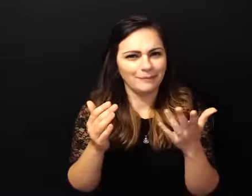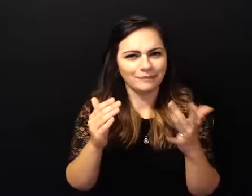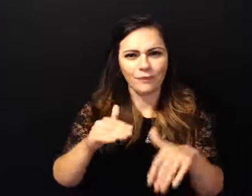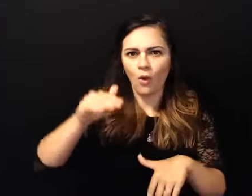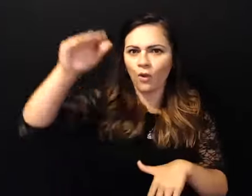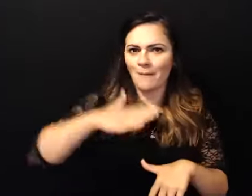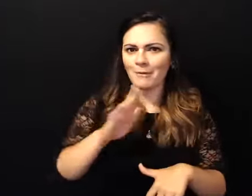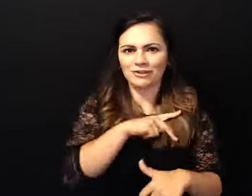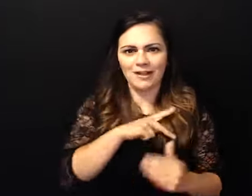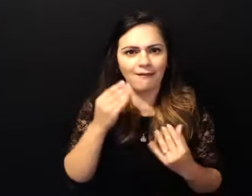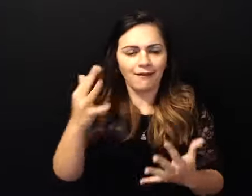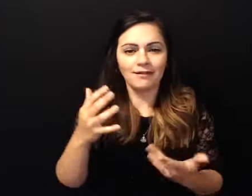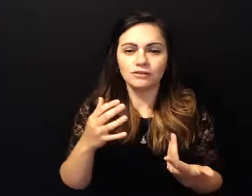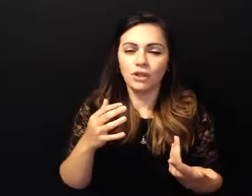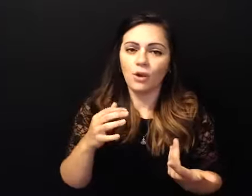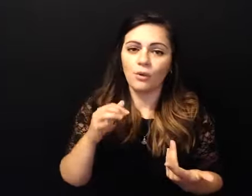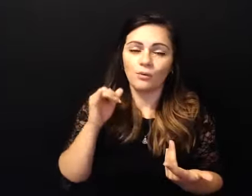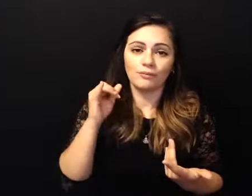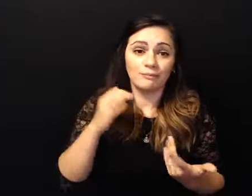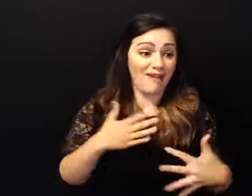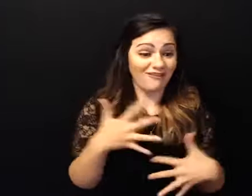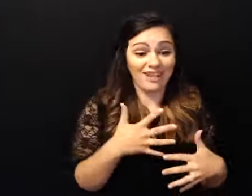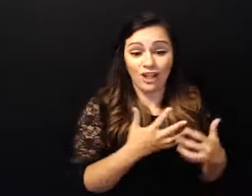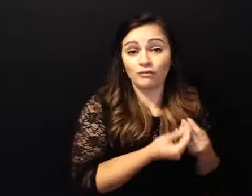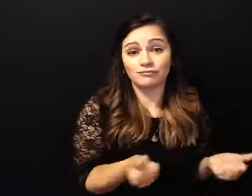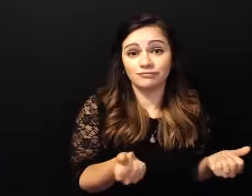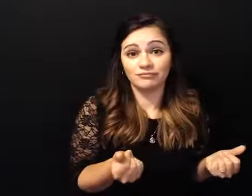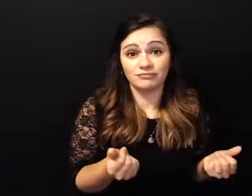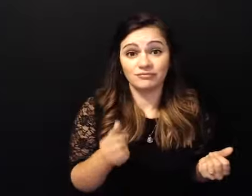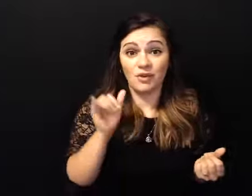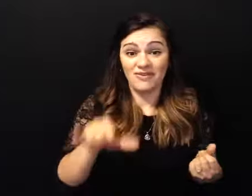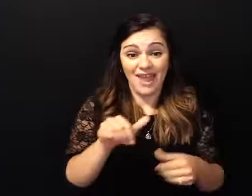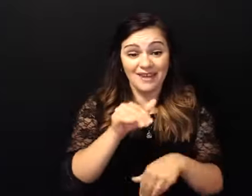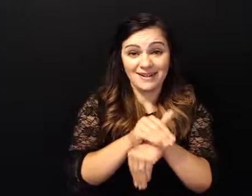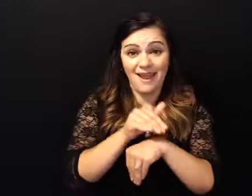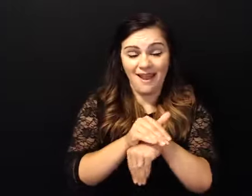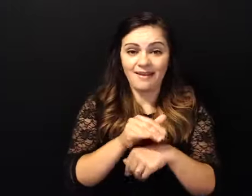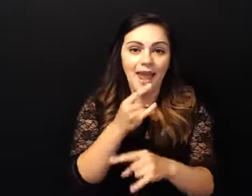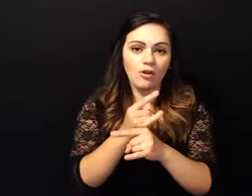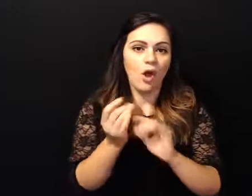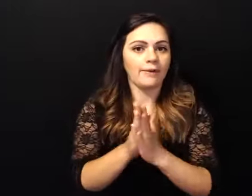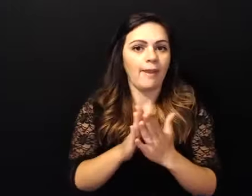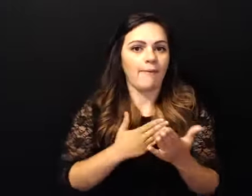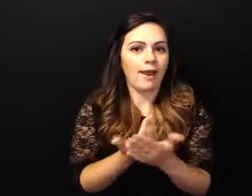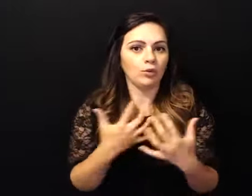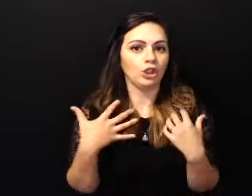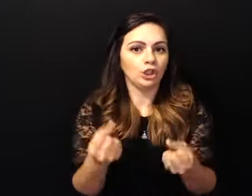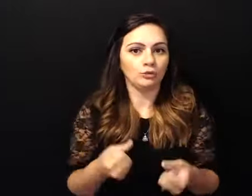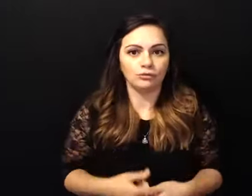true for me too i walked home and and alcohol had become my courage and i wasn't afraid to go home to that house where i had